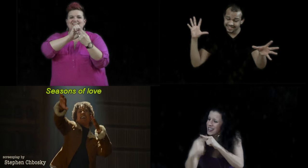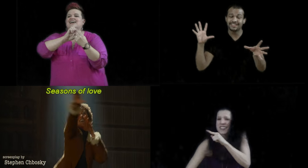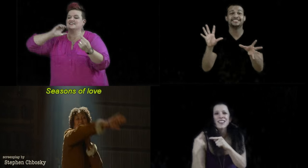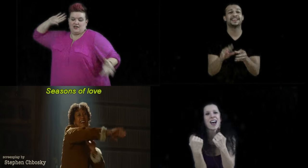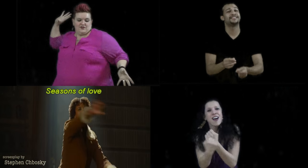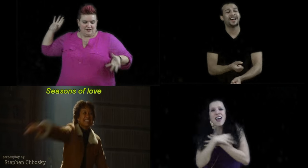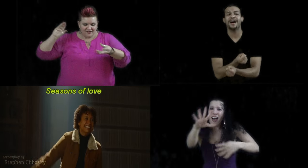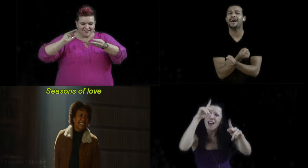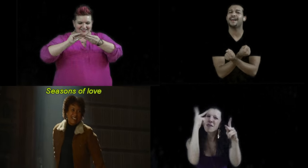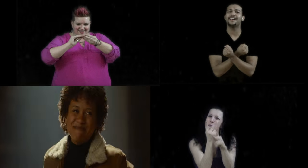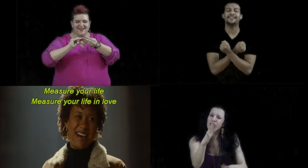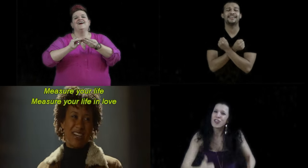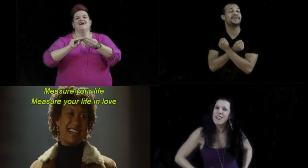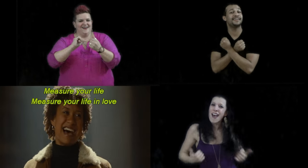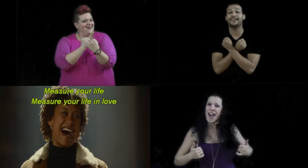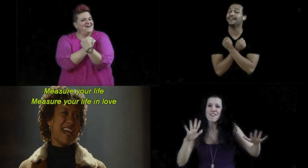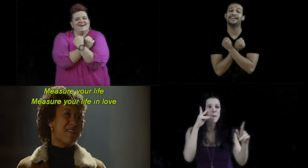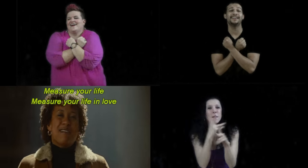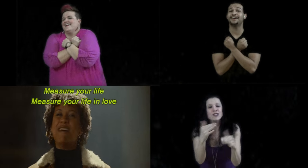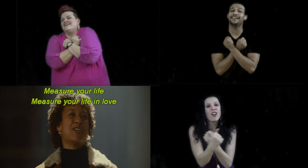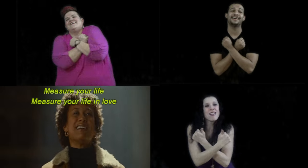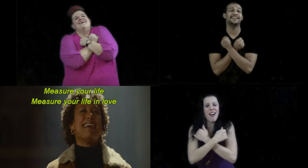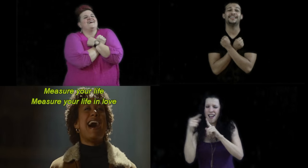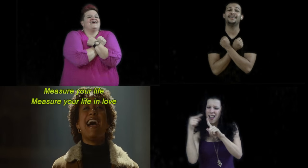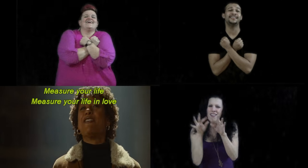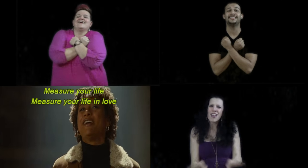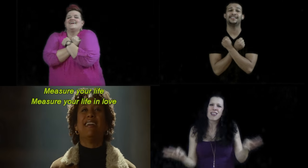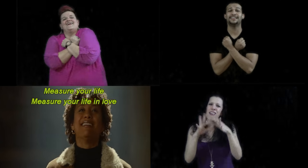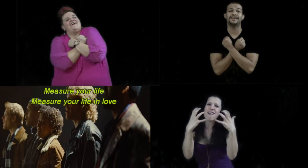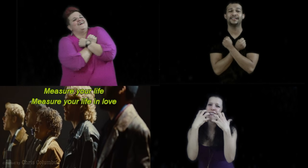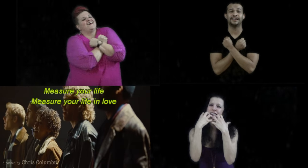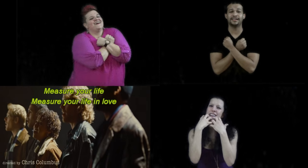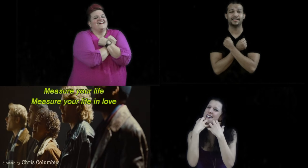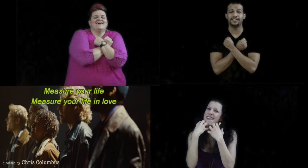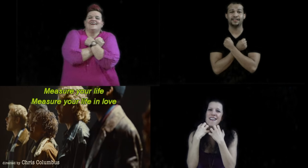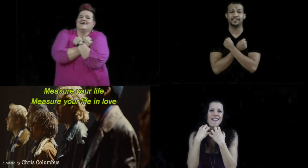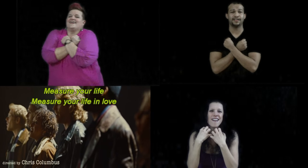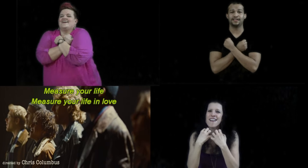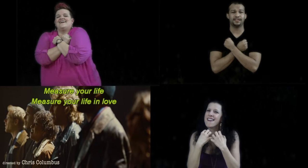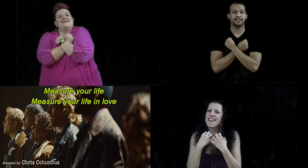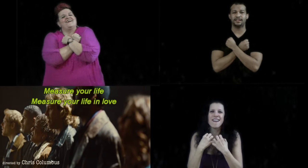Seasons of love Measure your life, measure your life in love